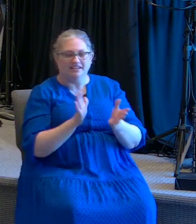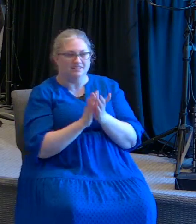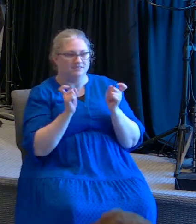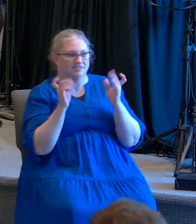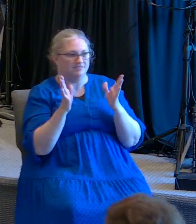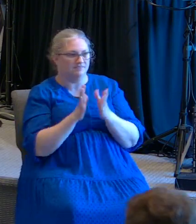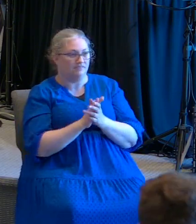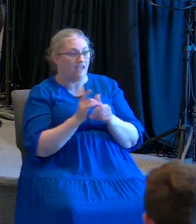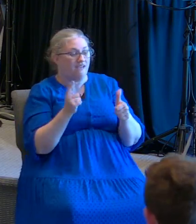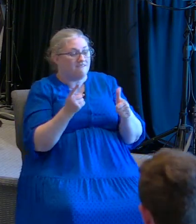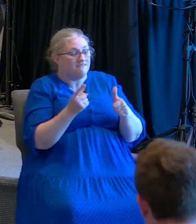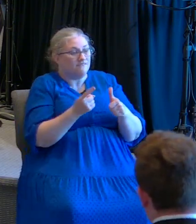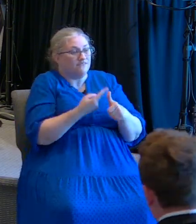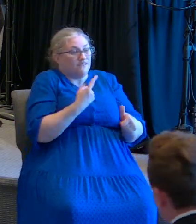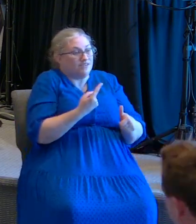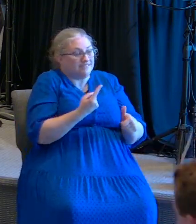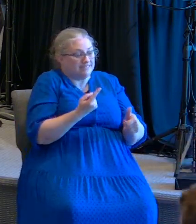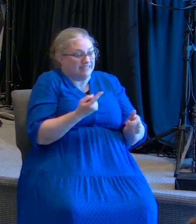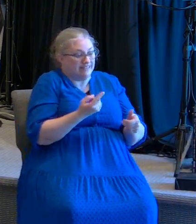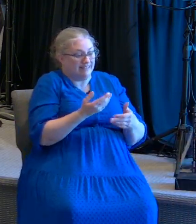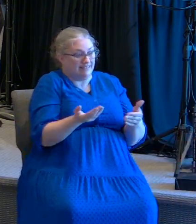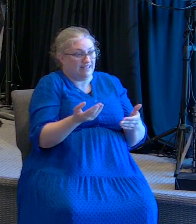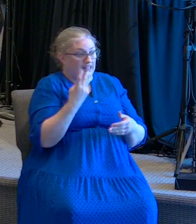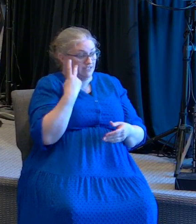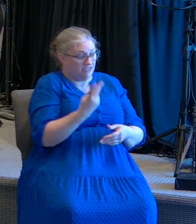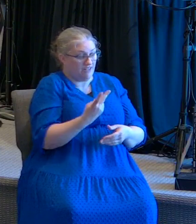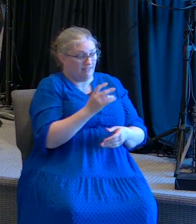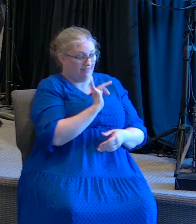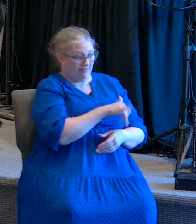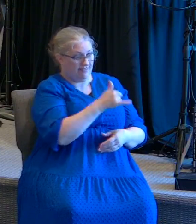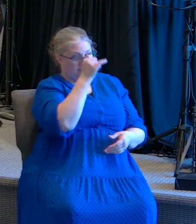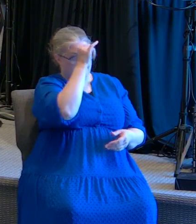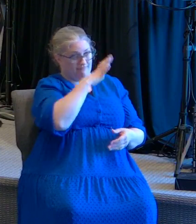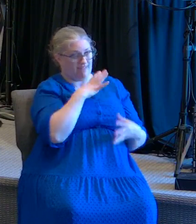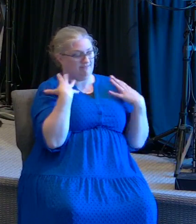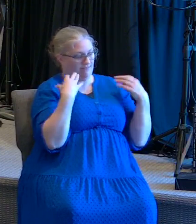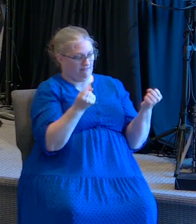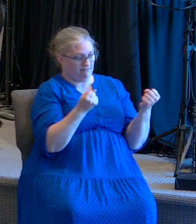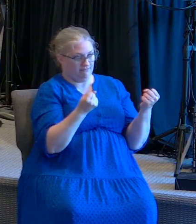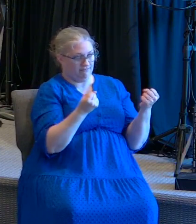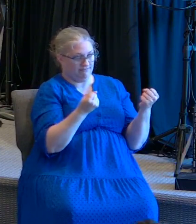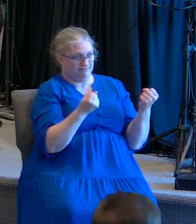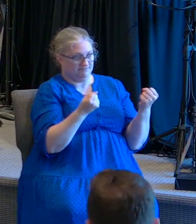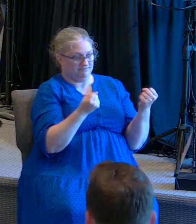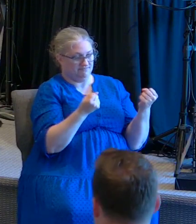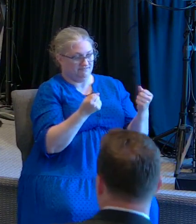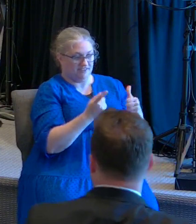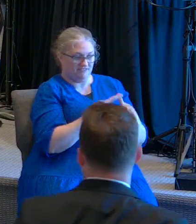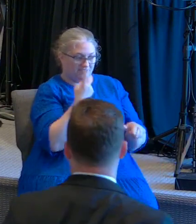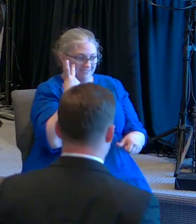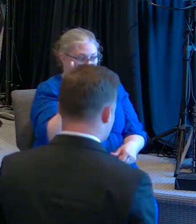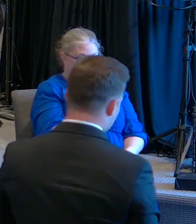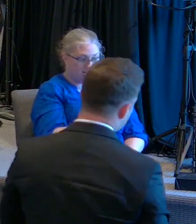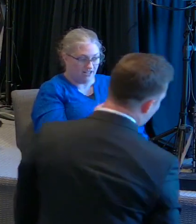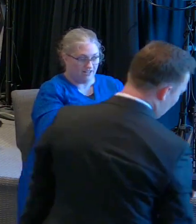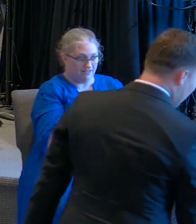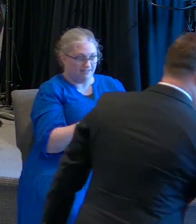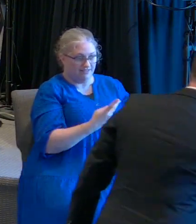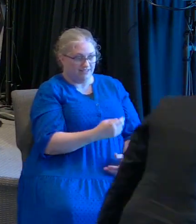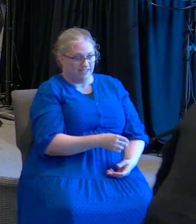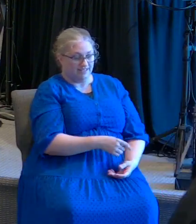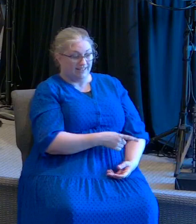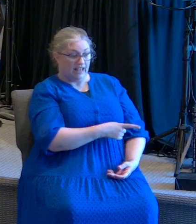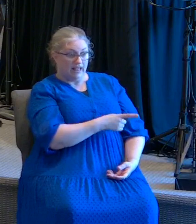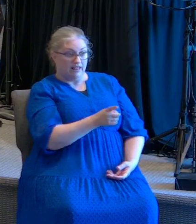So the first thing they saw when that man was healed. Lo primero que miraron cuando este hombre fue sanado.